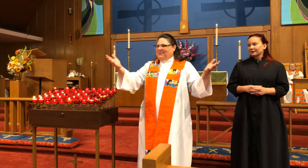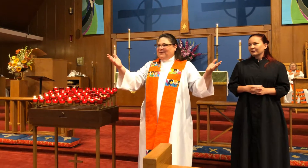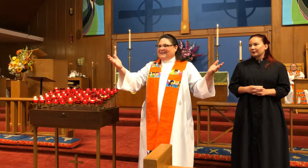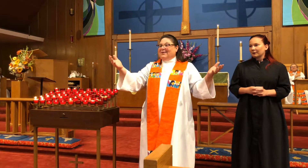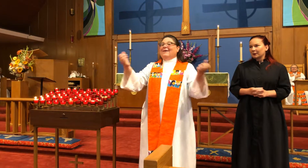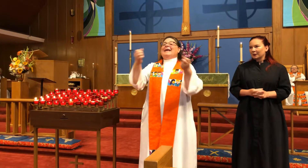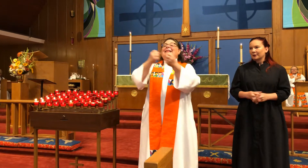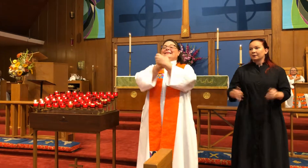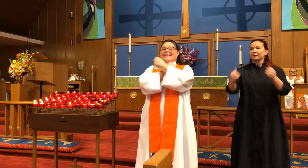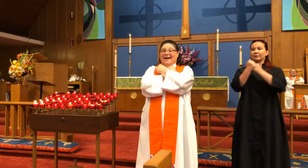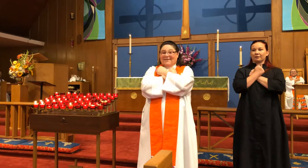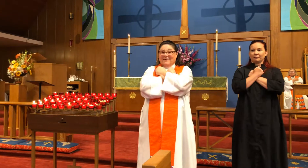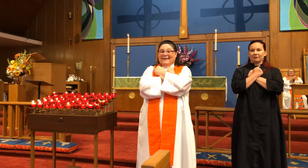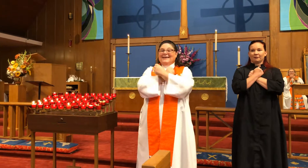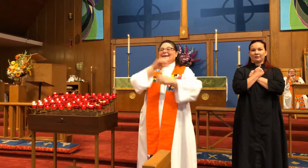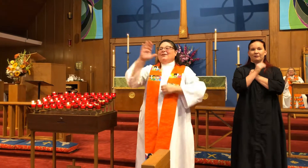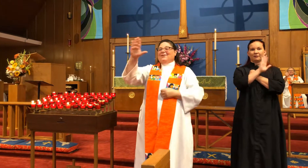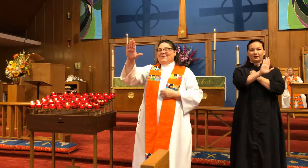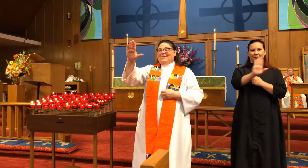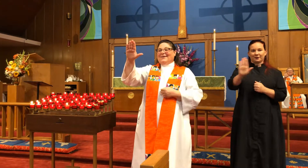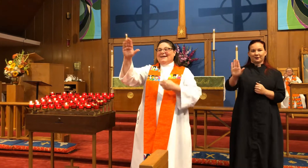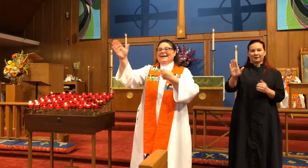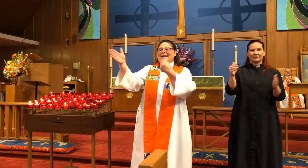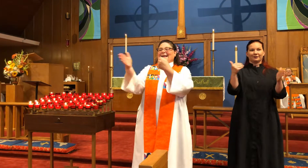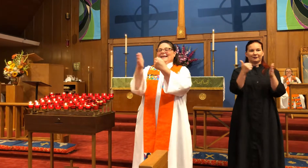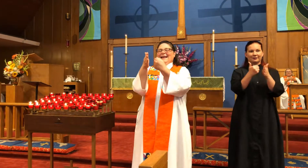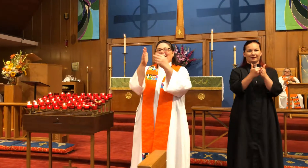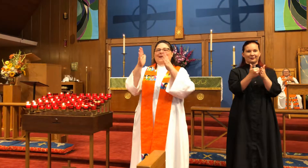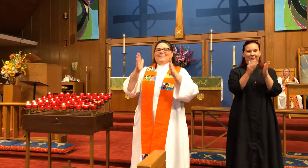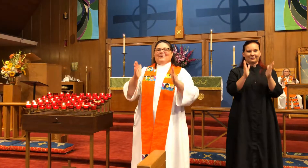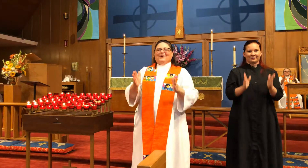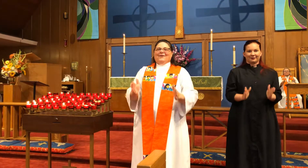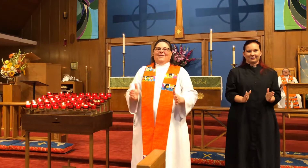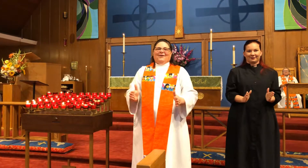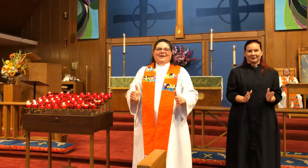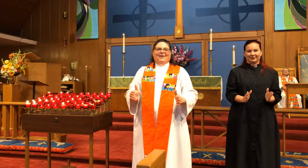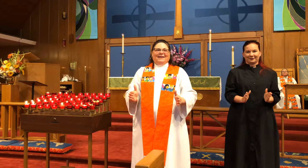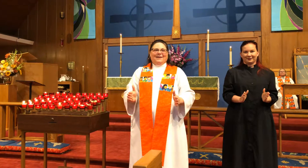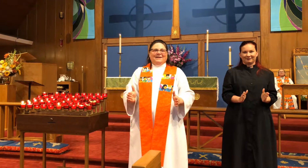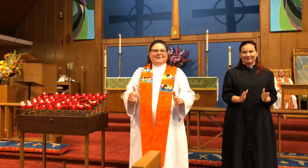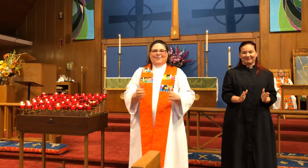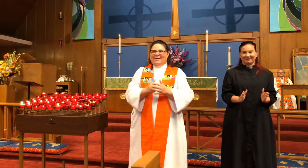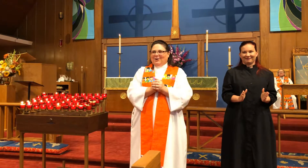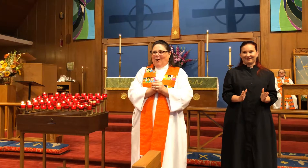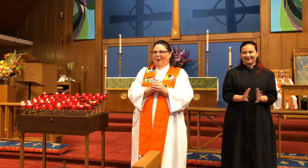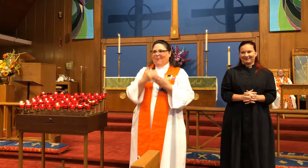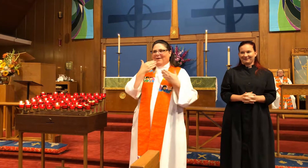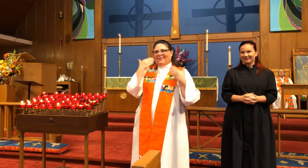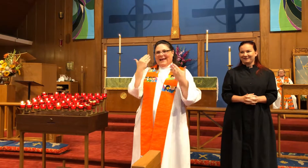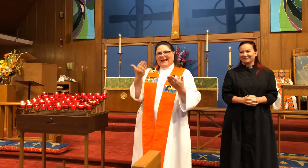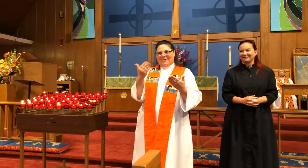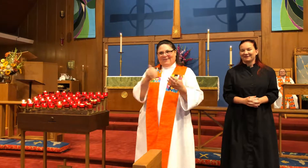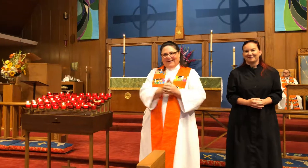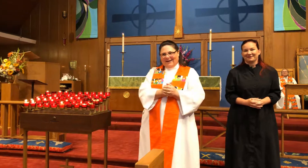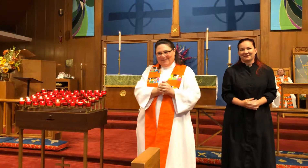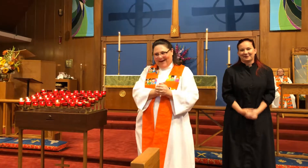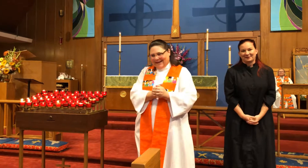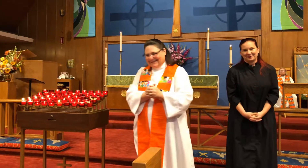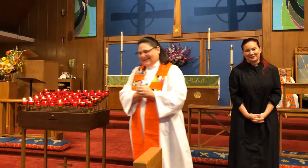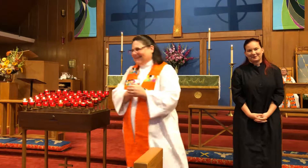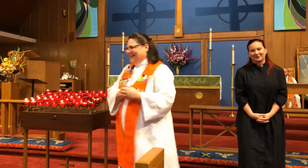It's quite beautiful. So love your neighbor. Aw, y'all gave you so much hope. Thank you very